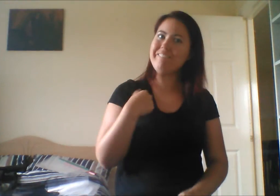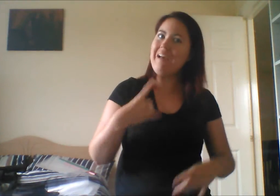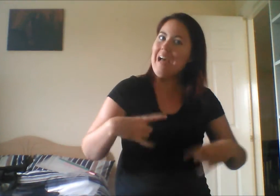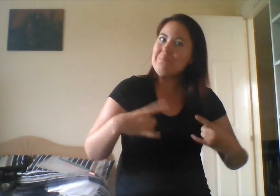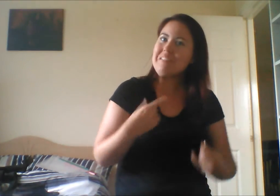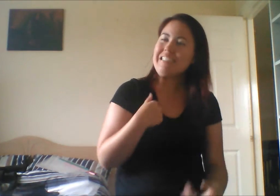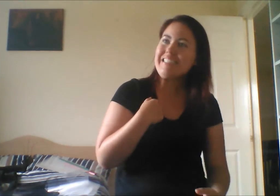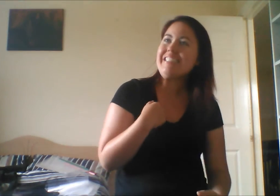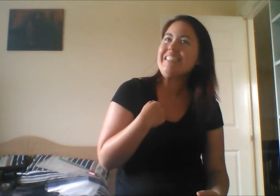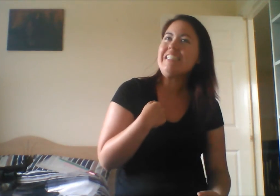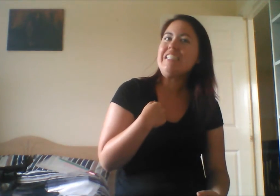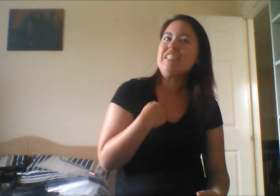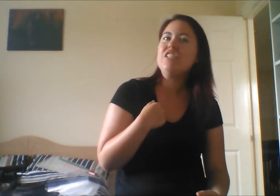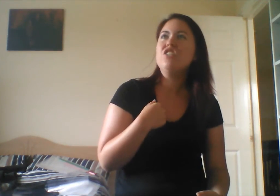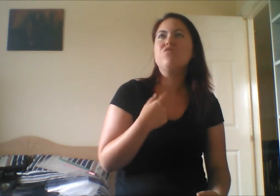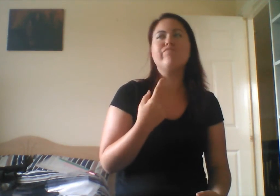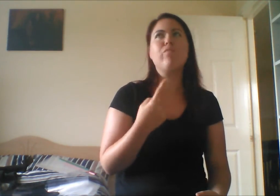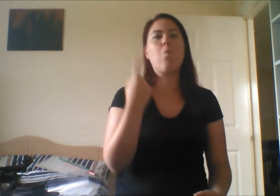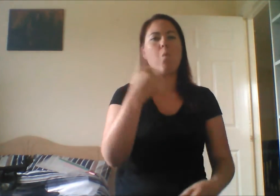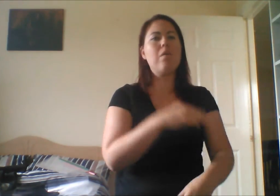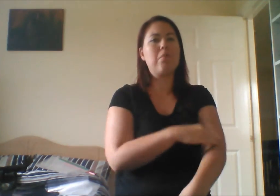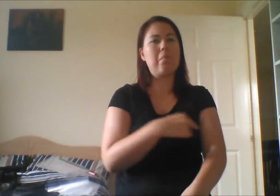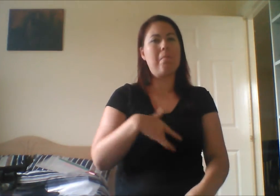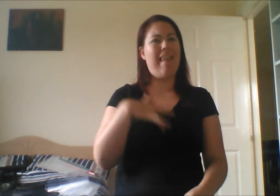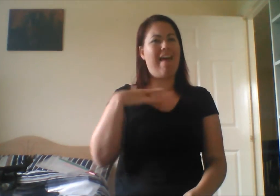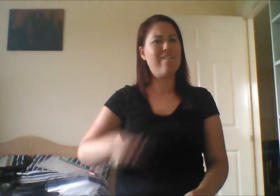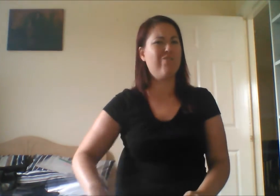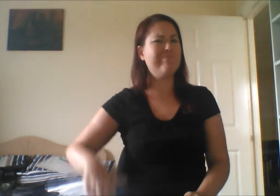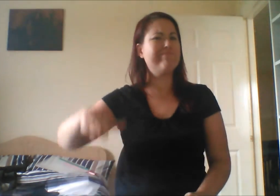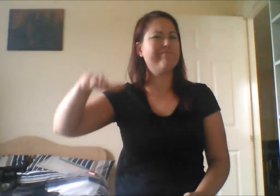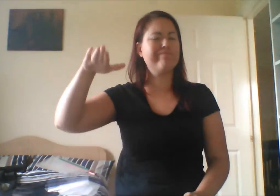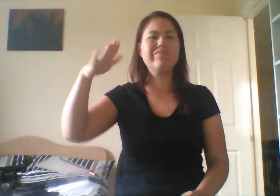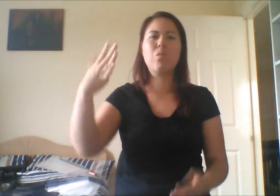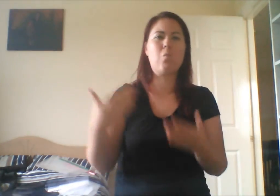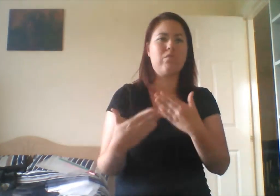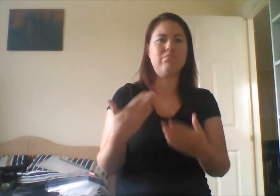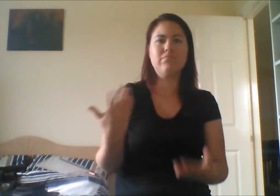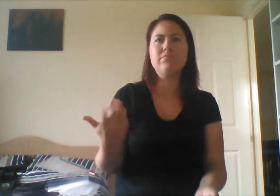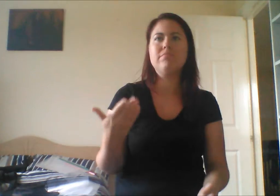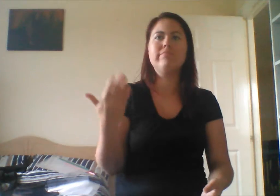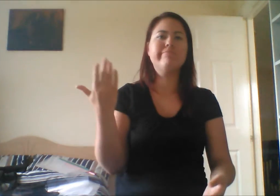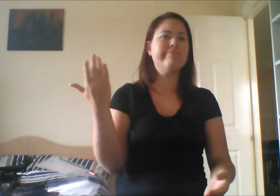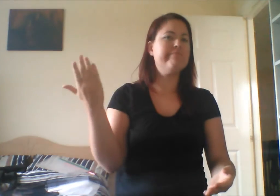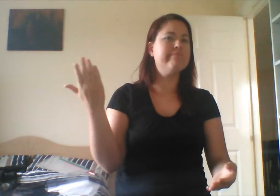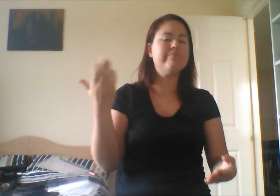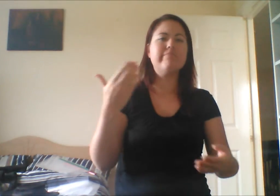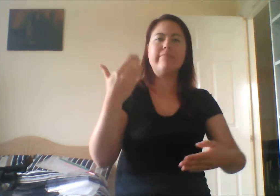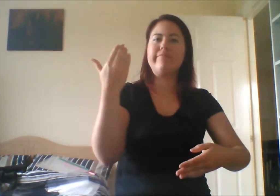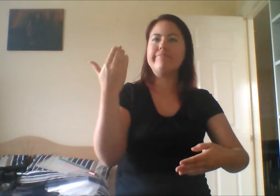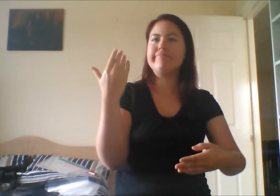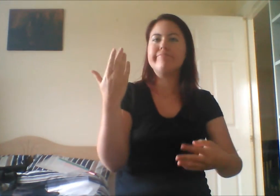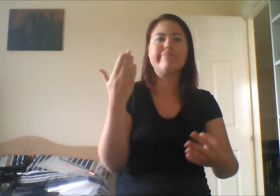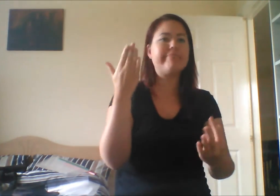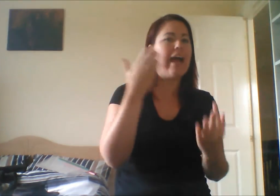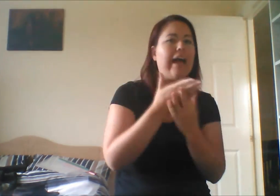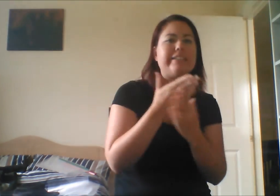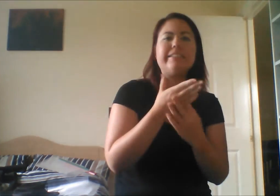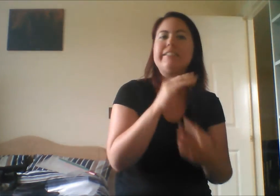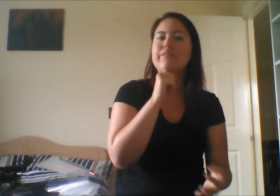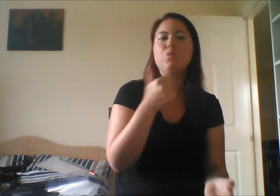Just the one problem I've had throughout life is getting access and breaking down barriers. There's, like, there's no